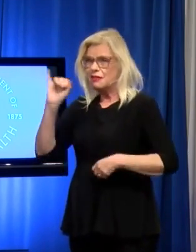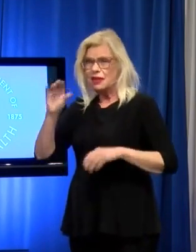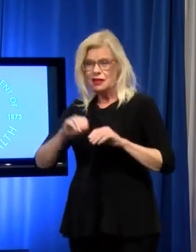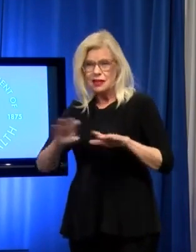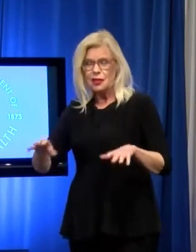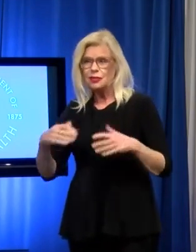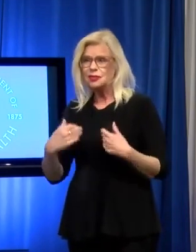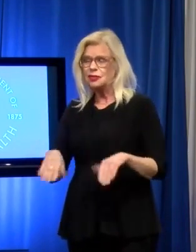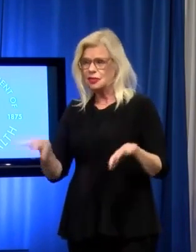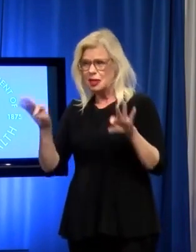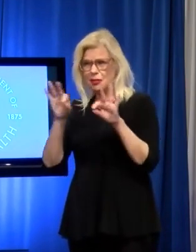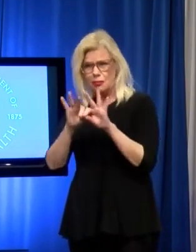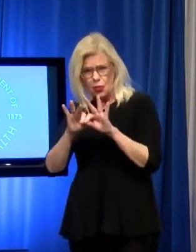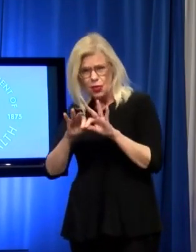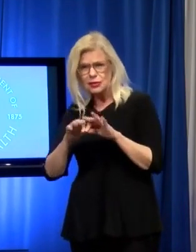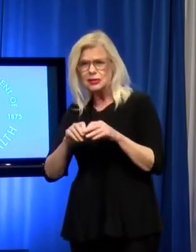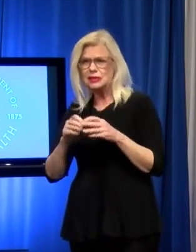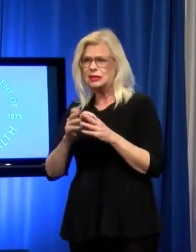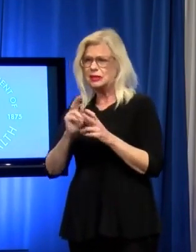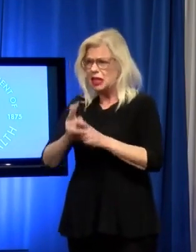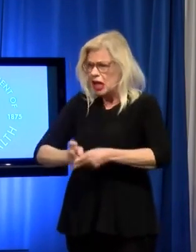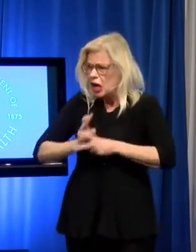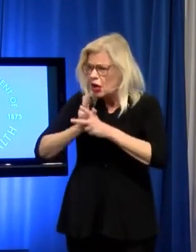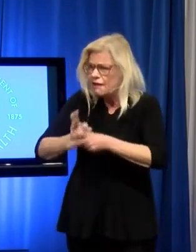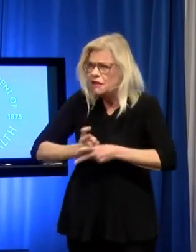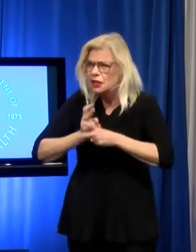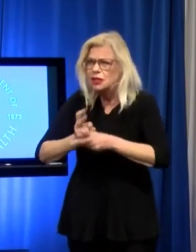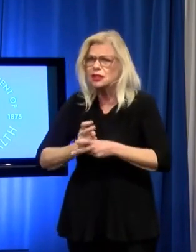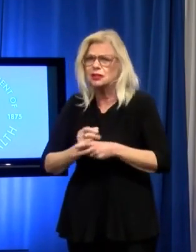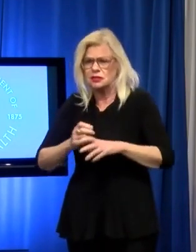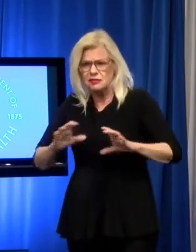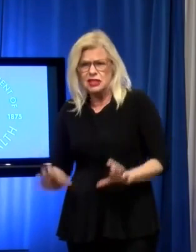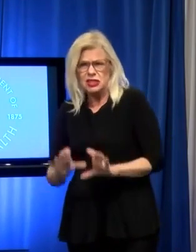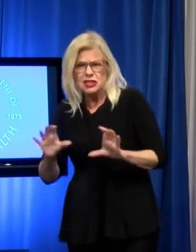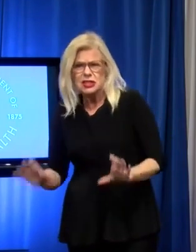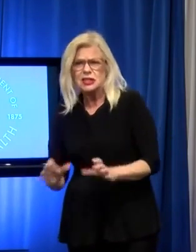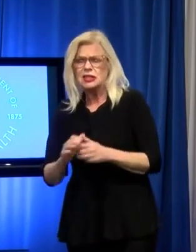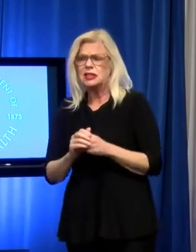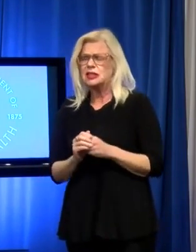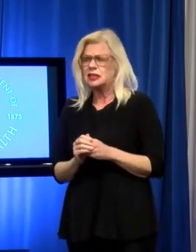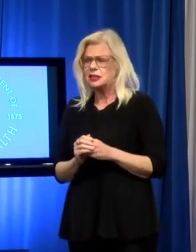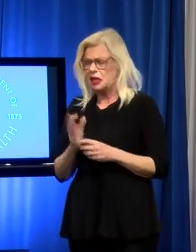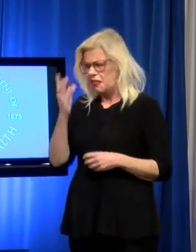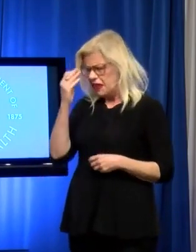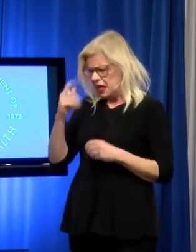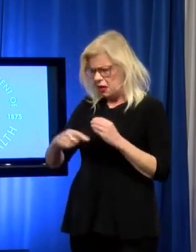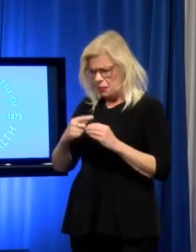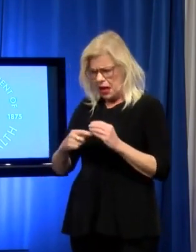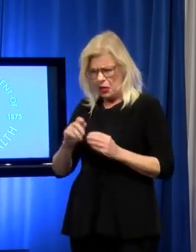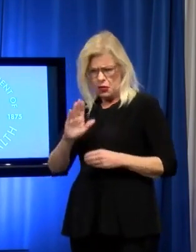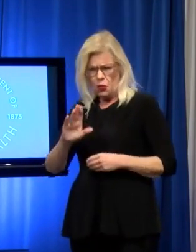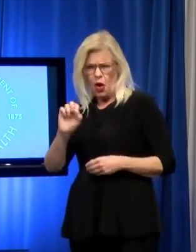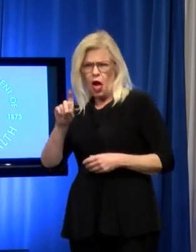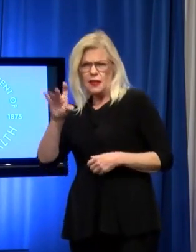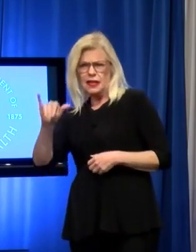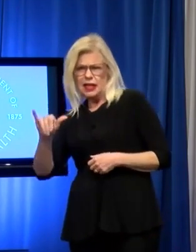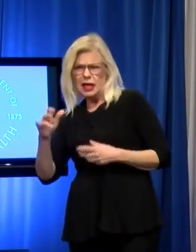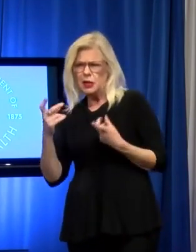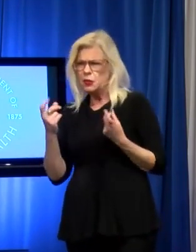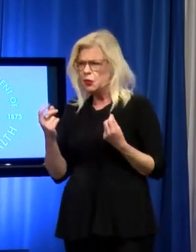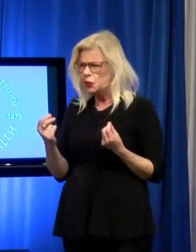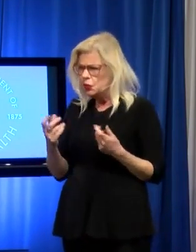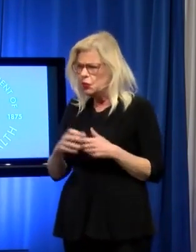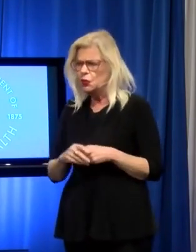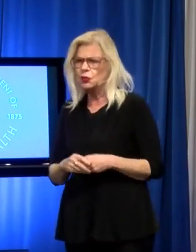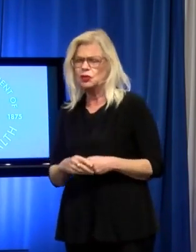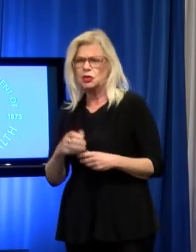time for people to be vigilant. This is the time to be careful and to think about what you're going to be doing. Please think about